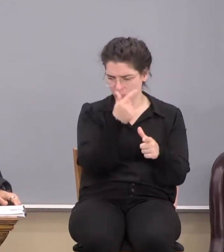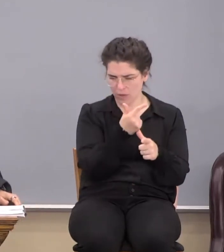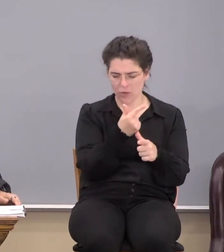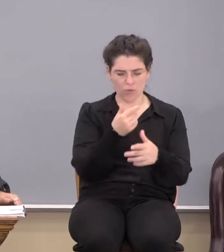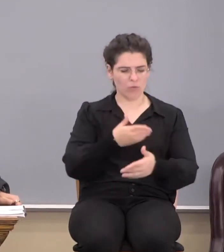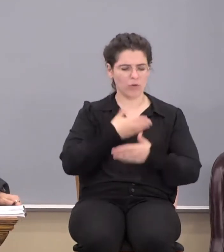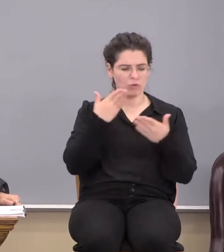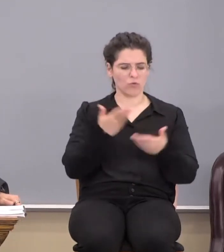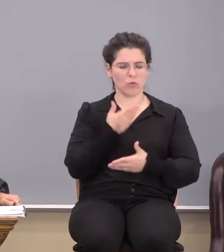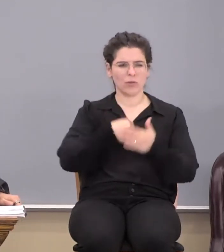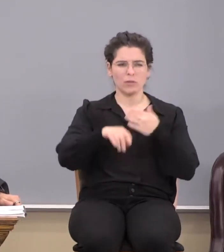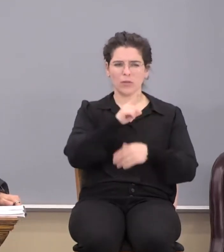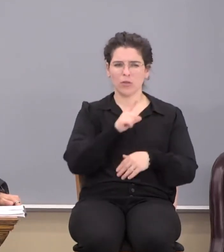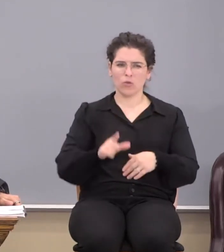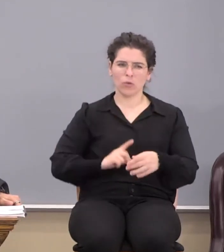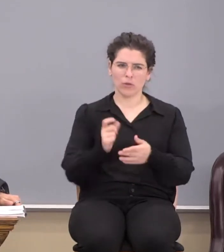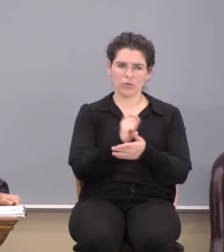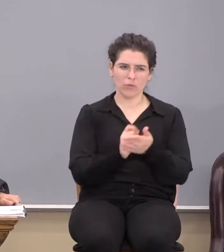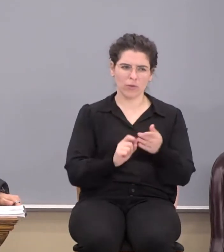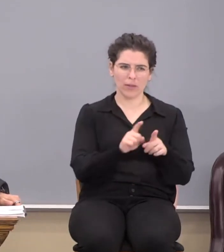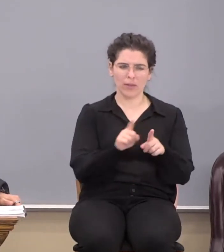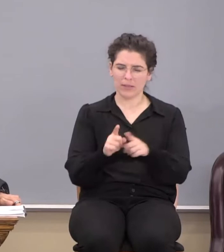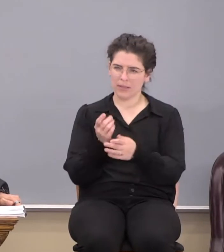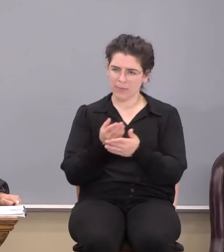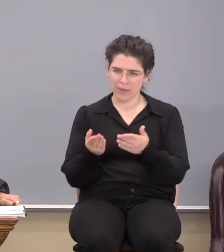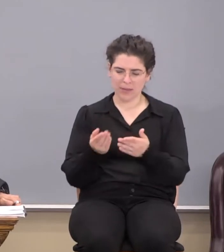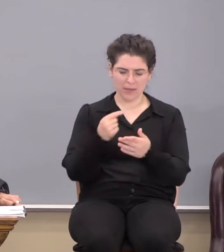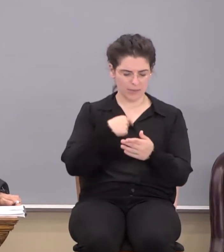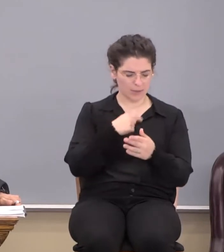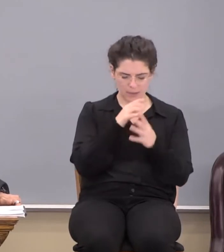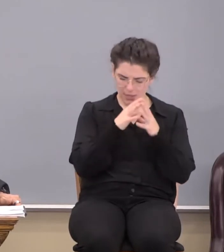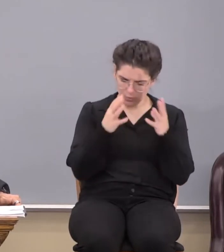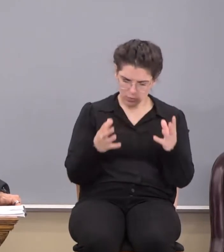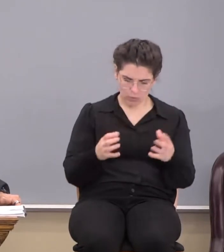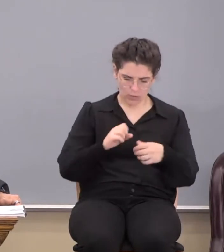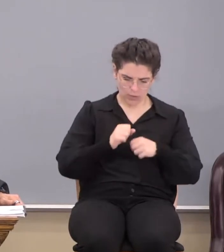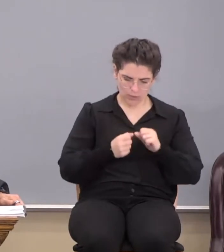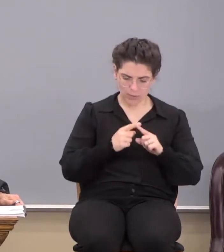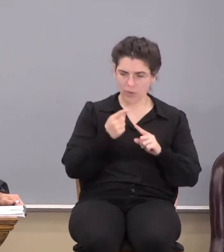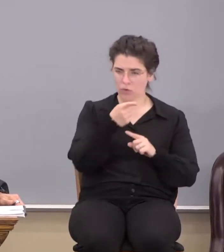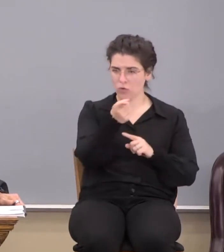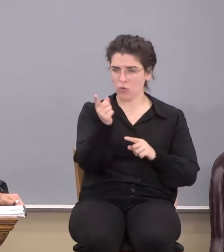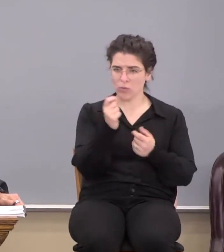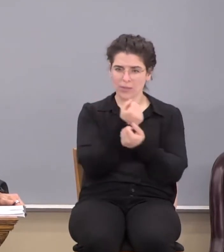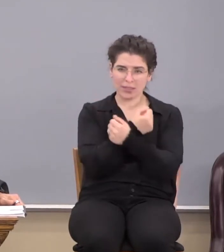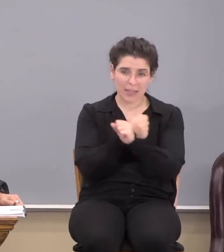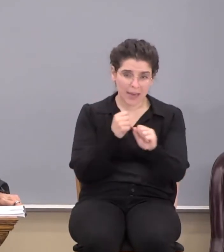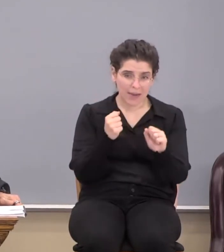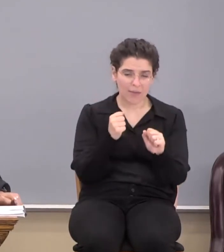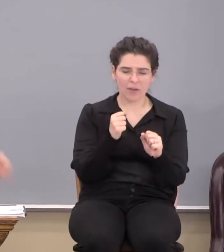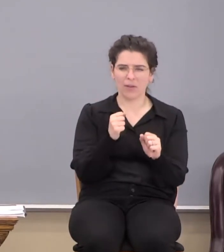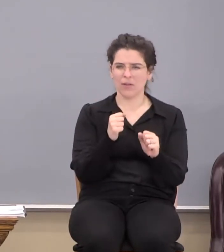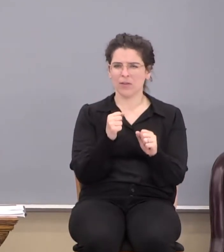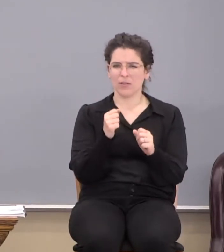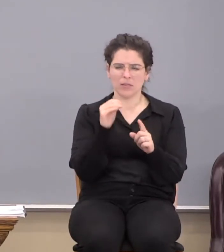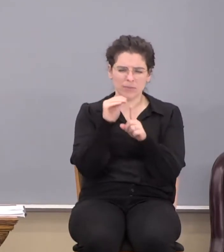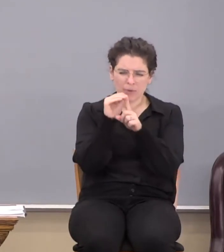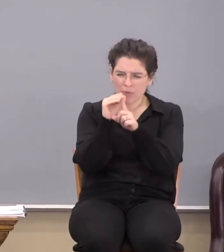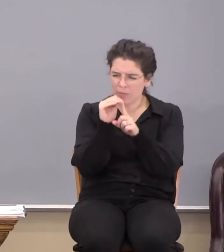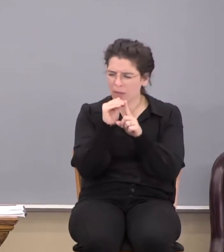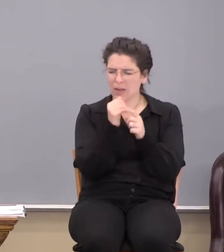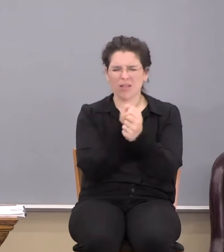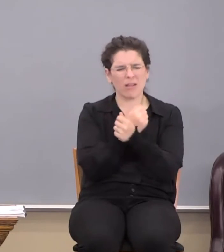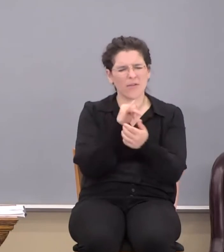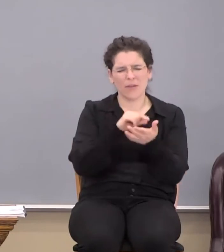rejoice in the Lord. To write the same things to you, to me, indeed is not grievous, but for you it is safe. Don't you love that verse? To be reminded